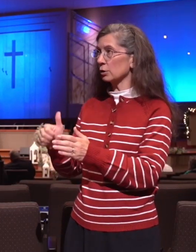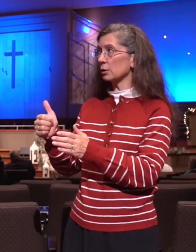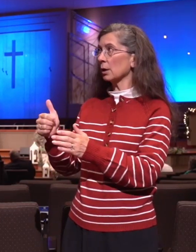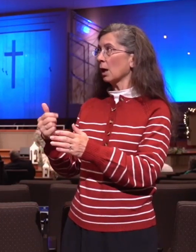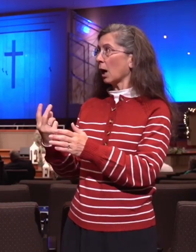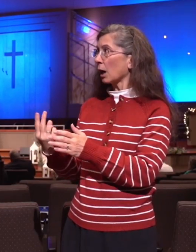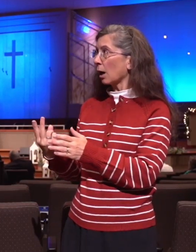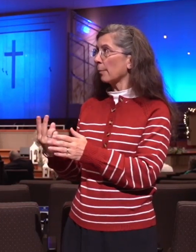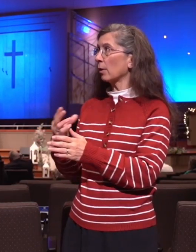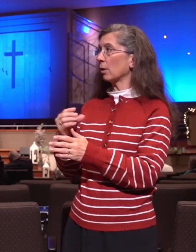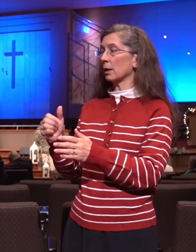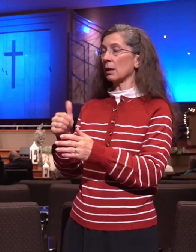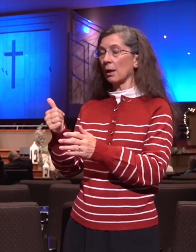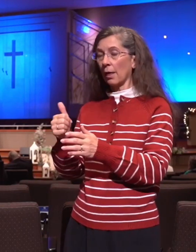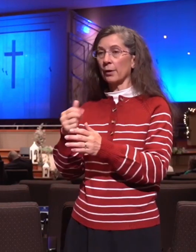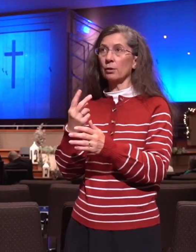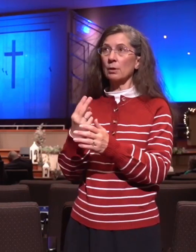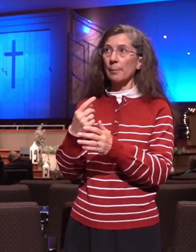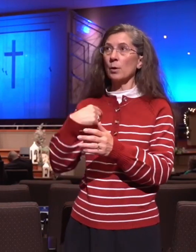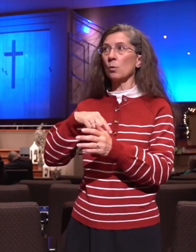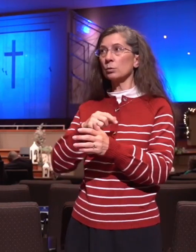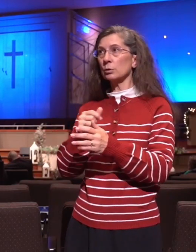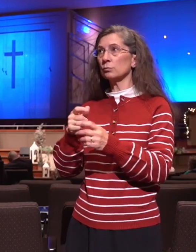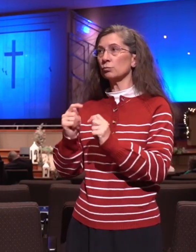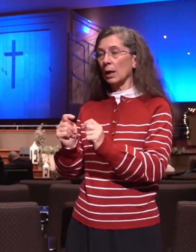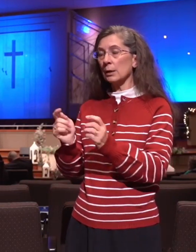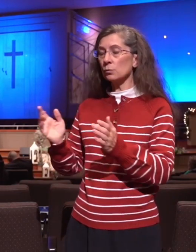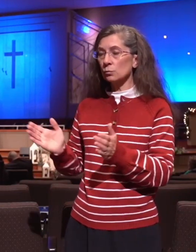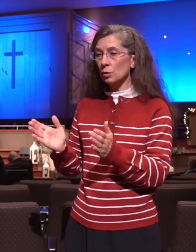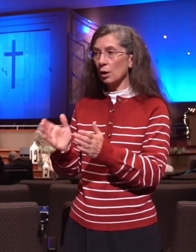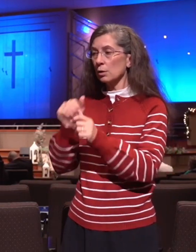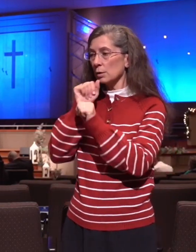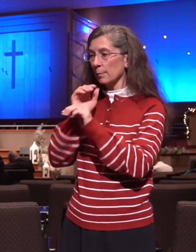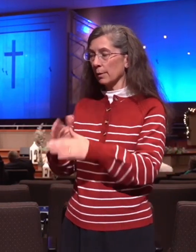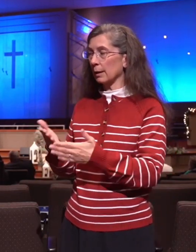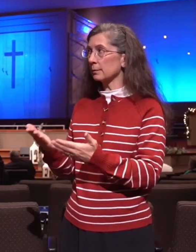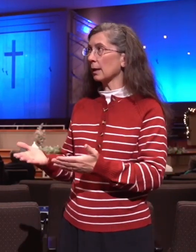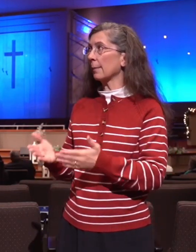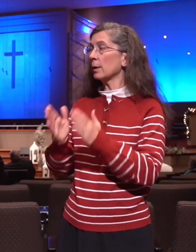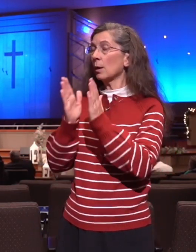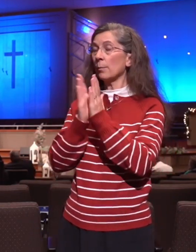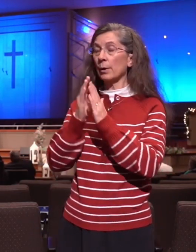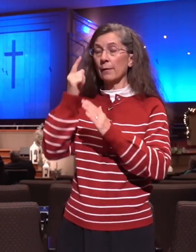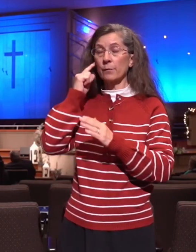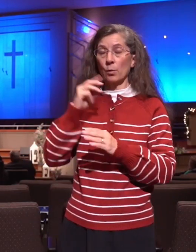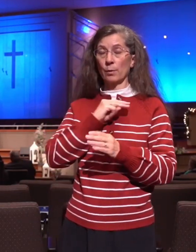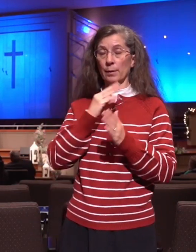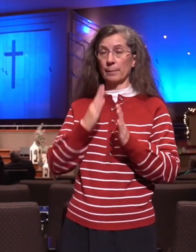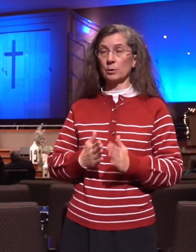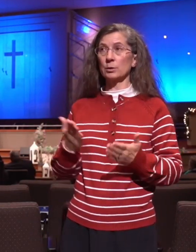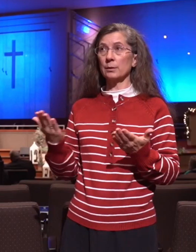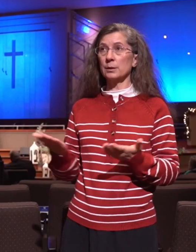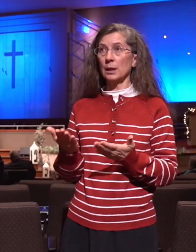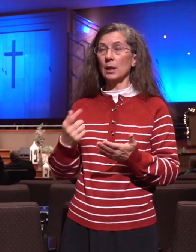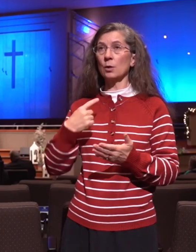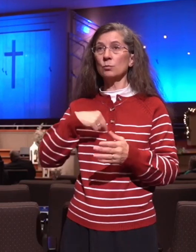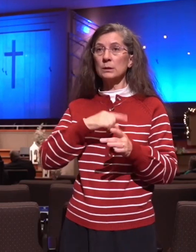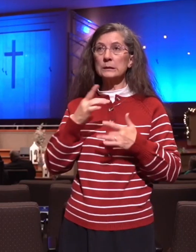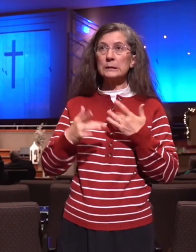ministry. Pray for our missionaries tonight that God will strengthen and encourage their hearts. We look forward to being home soon and thank you so much for your